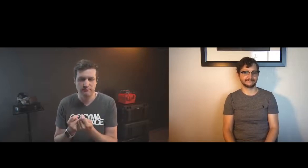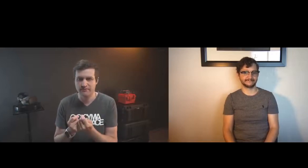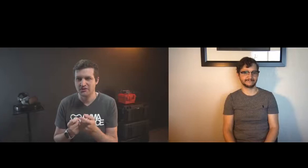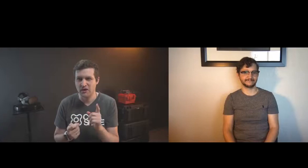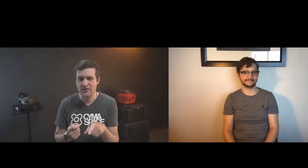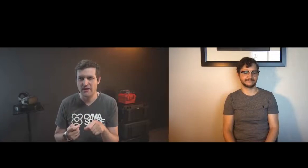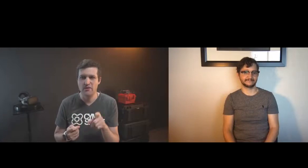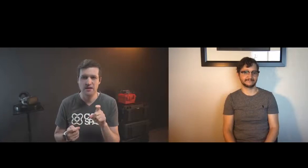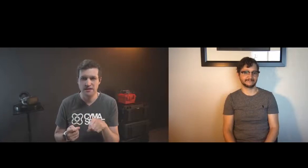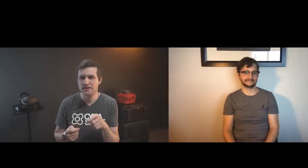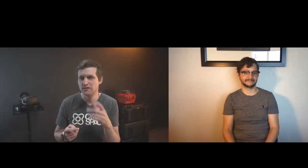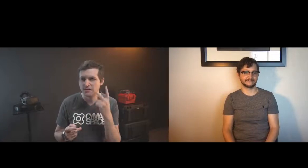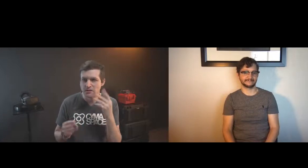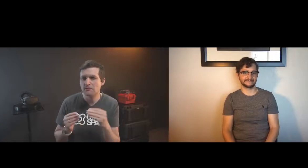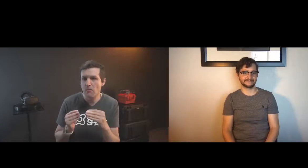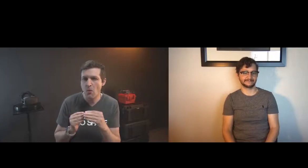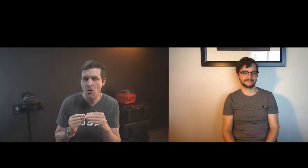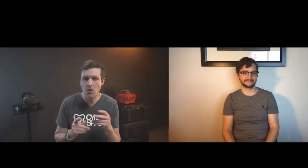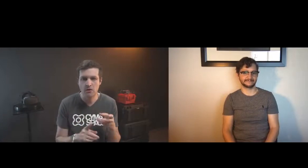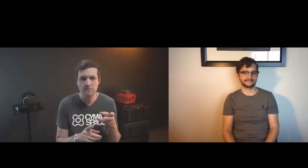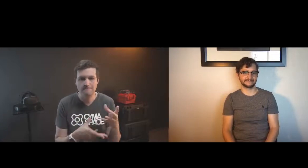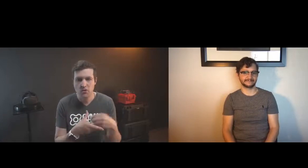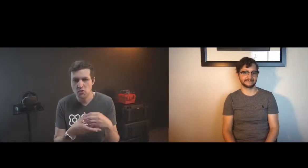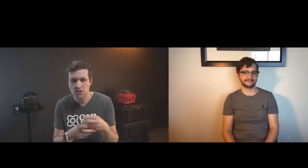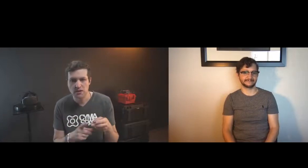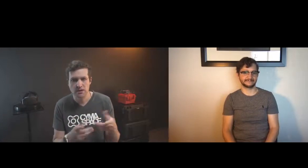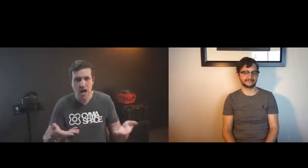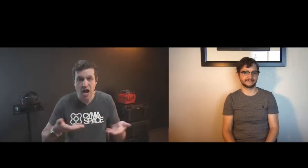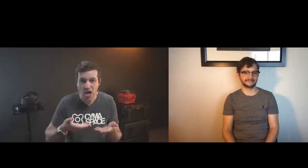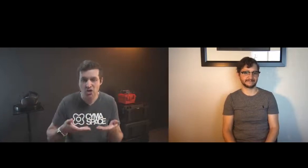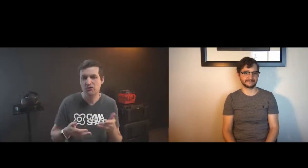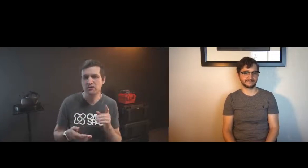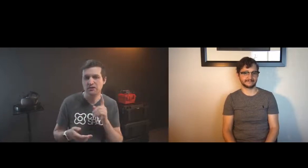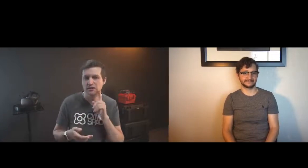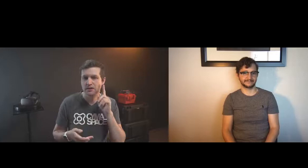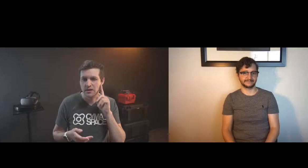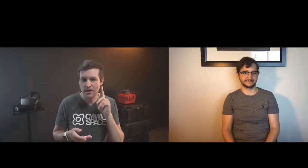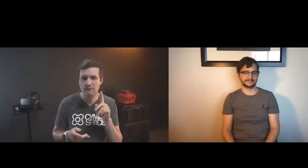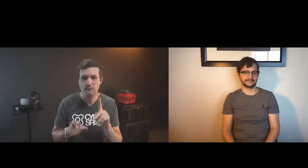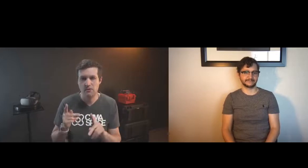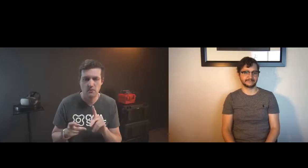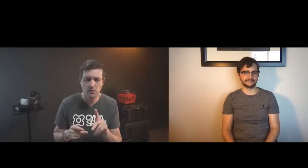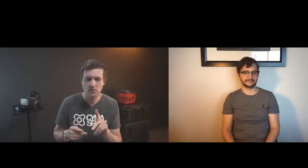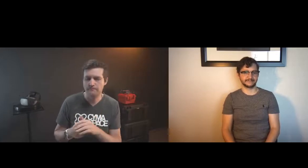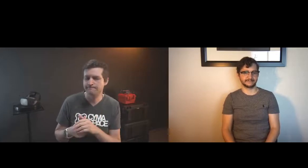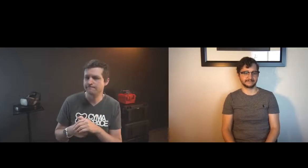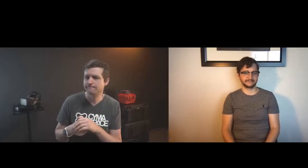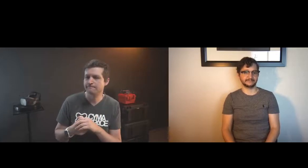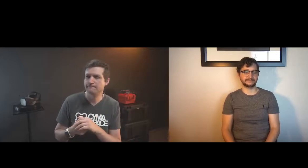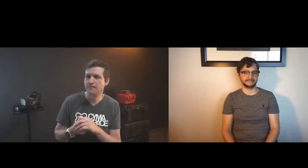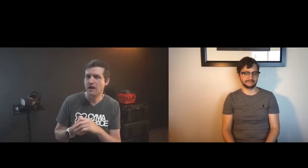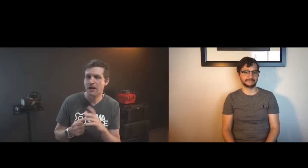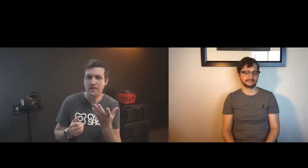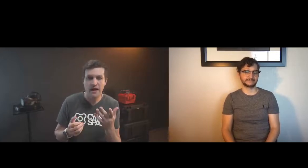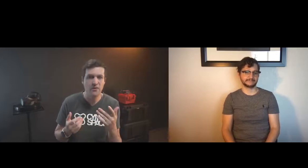happening there's not enough deaf representation on teams doing this kind of research and development so they could be